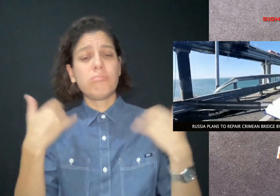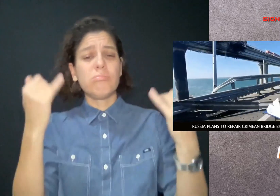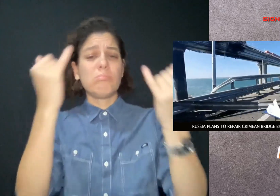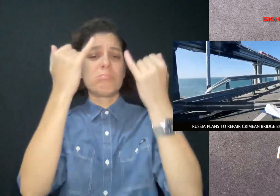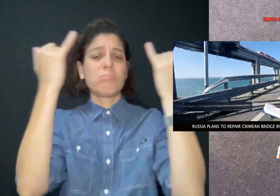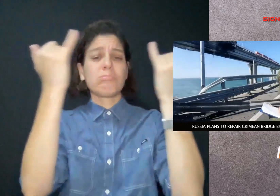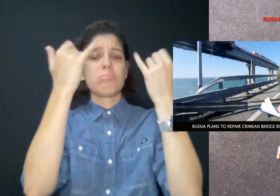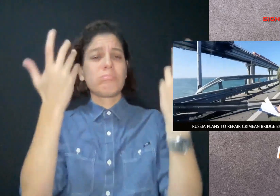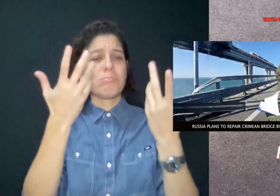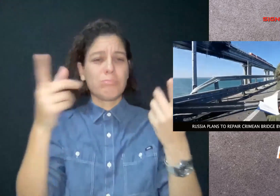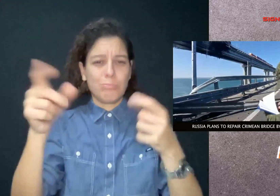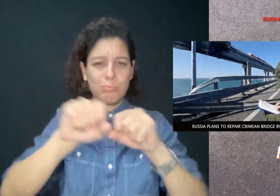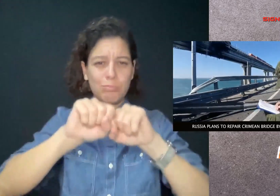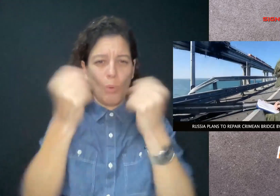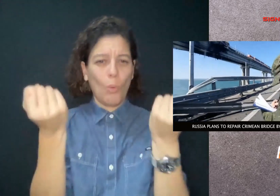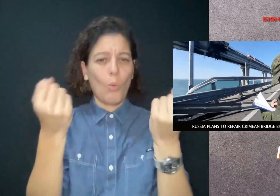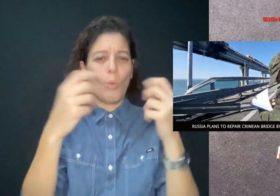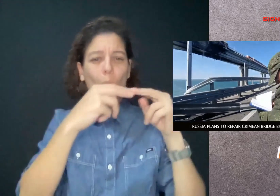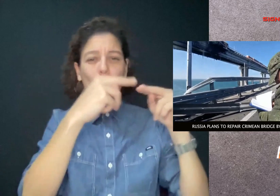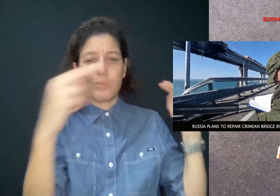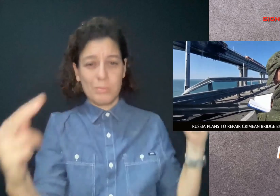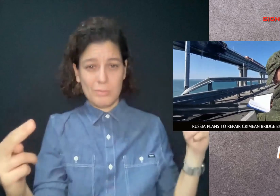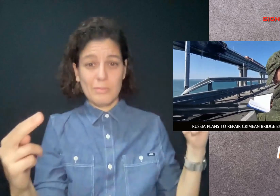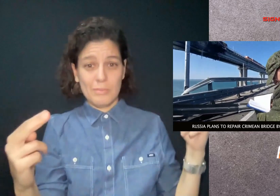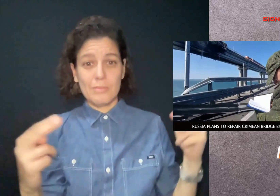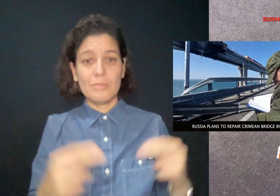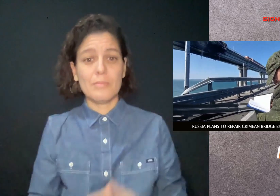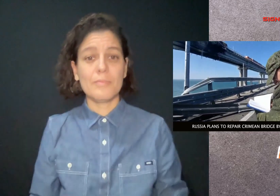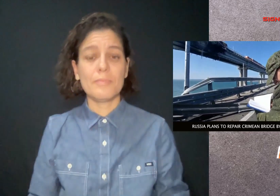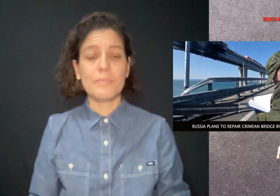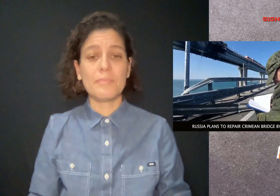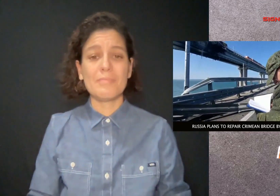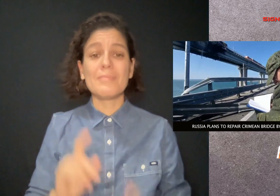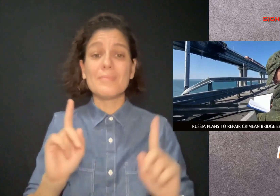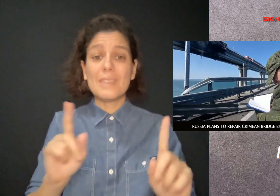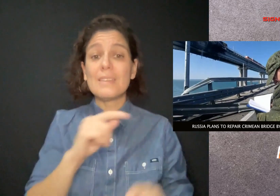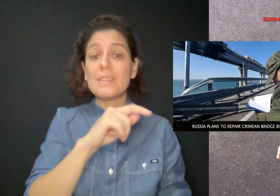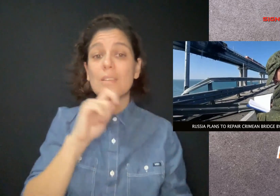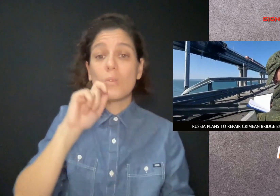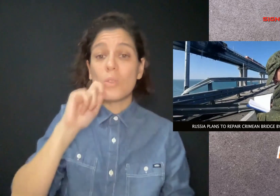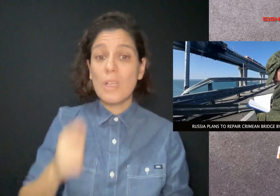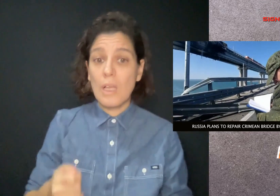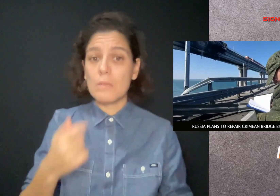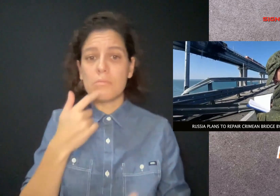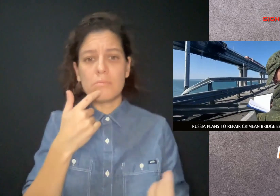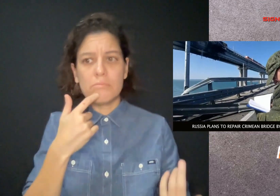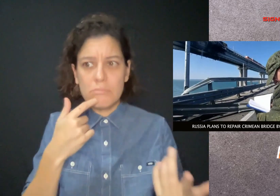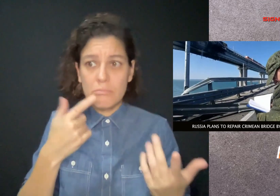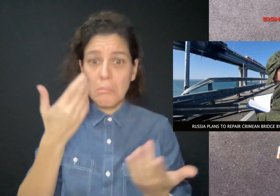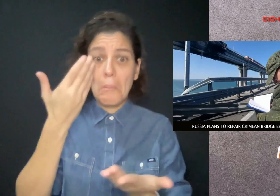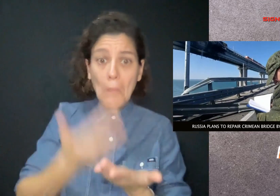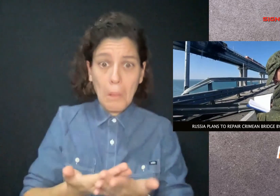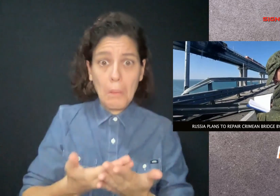Some Ukrainians celebrated the bridge's destruction, but Ukraine has not claimed responsibility.